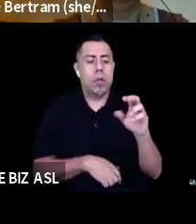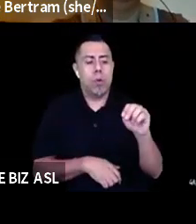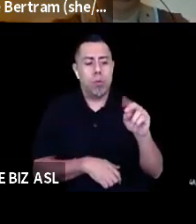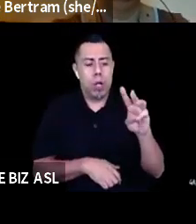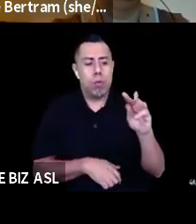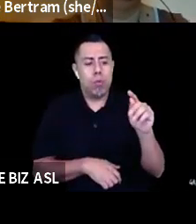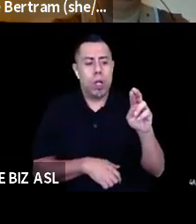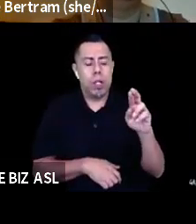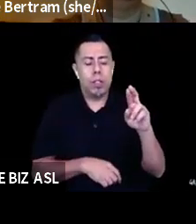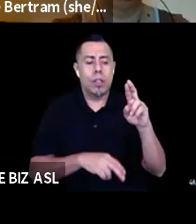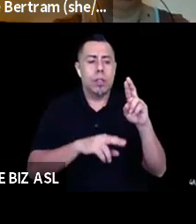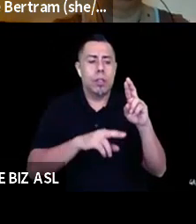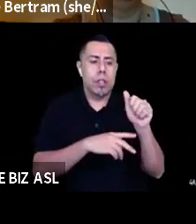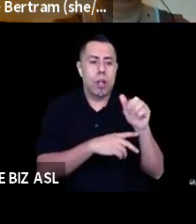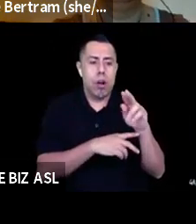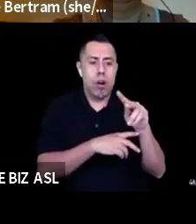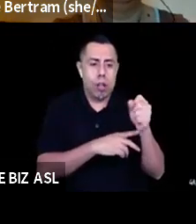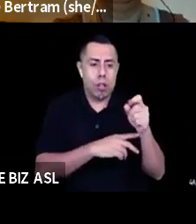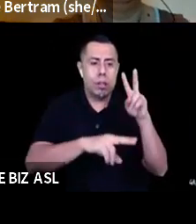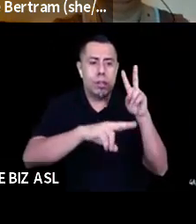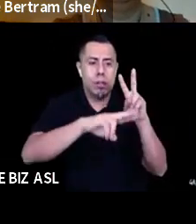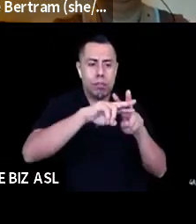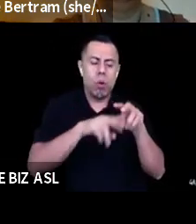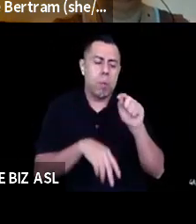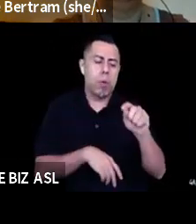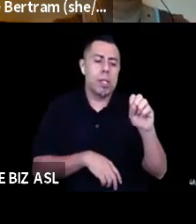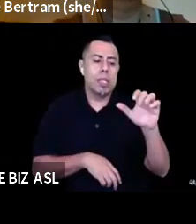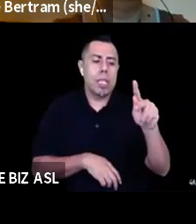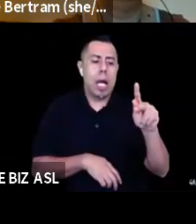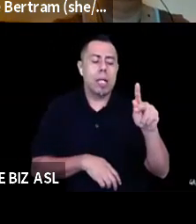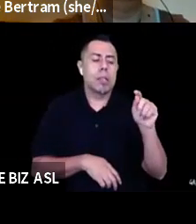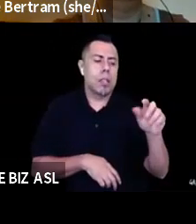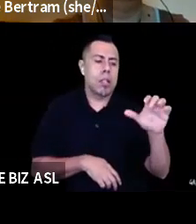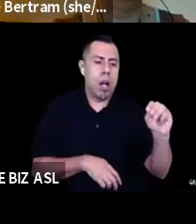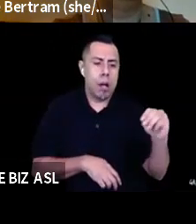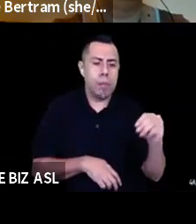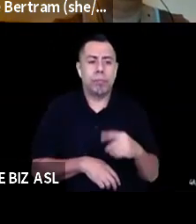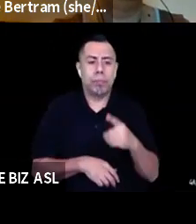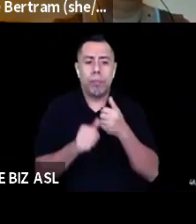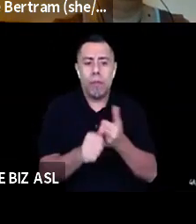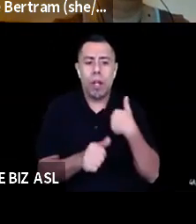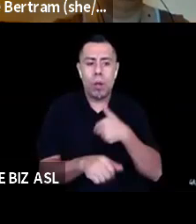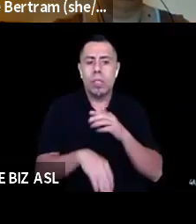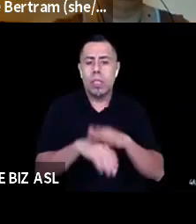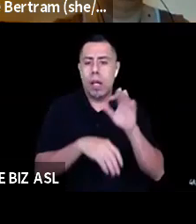us on Facebook. And lastly, we'd like to leave you with one final quote by Edward go Galliano. Did I say that right.